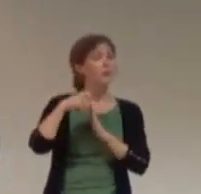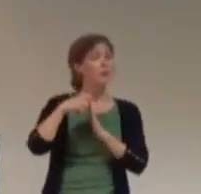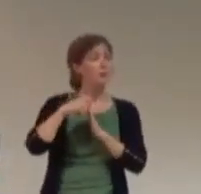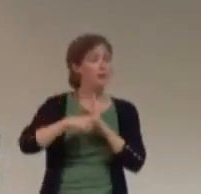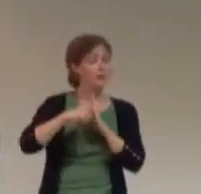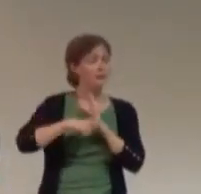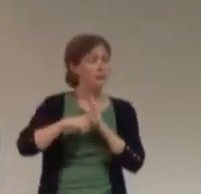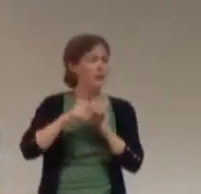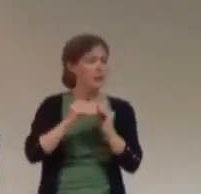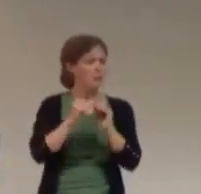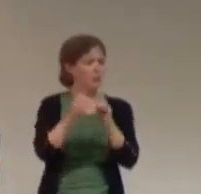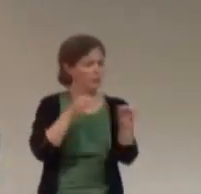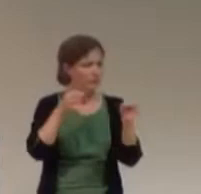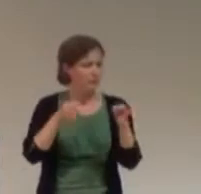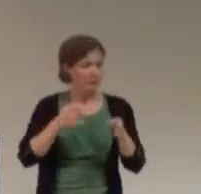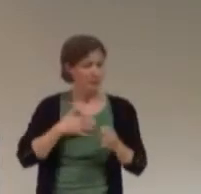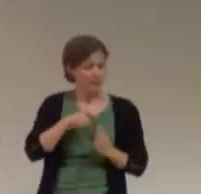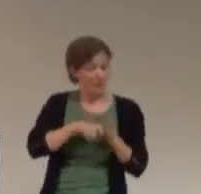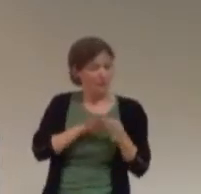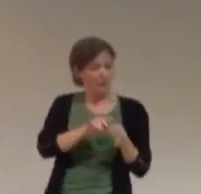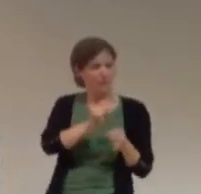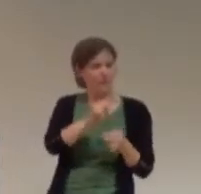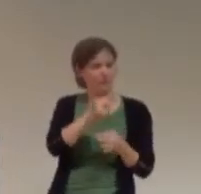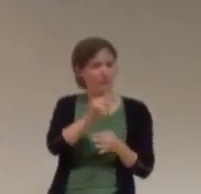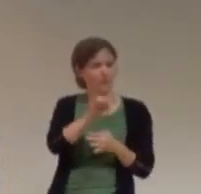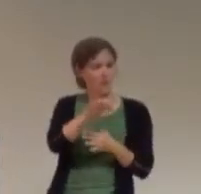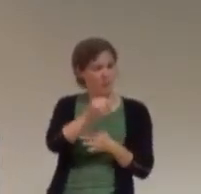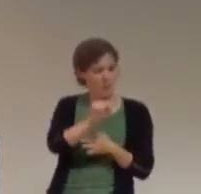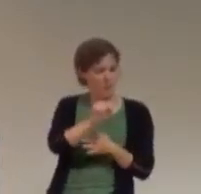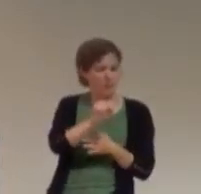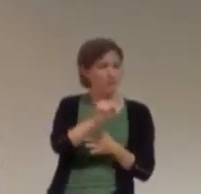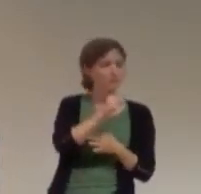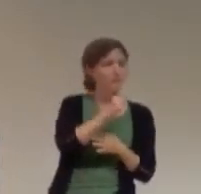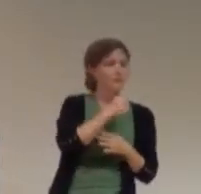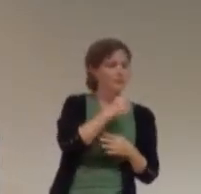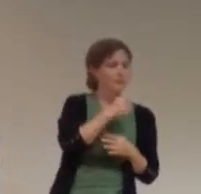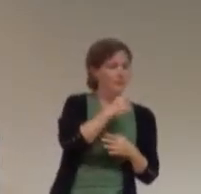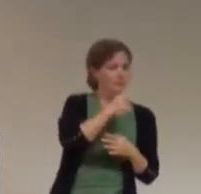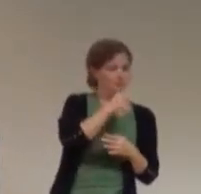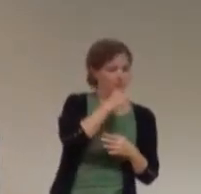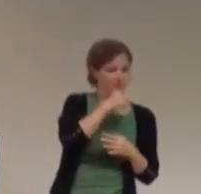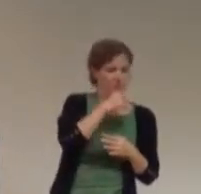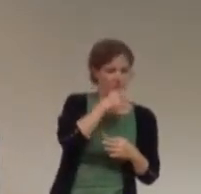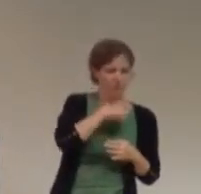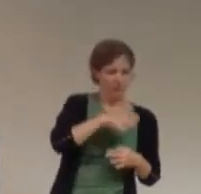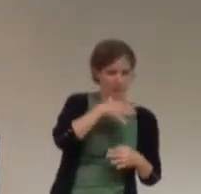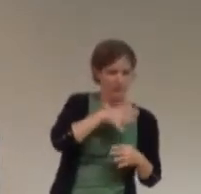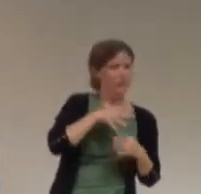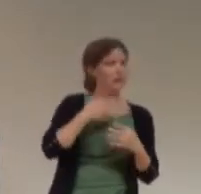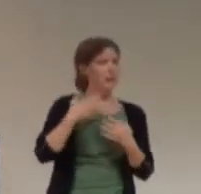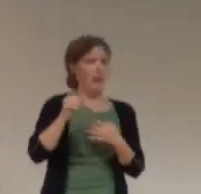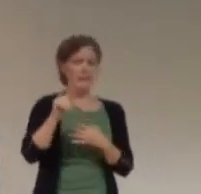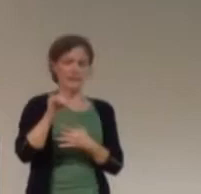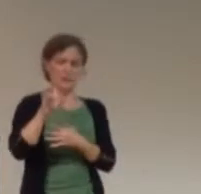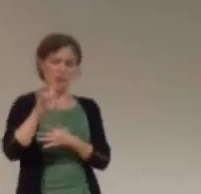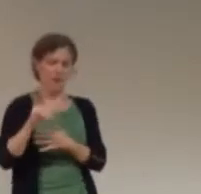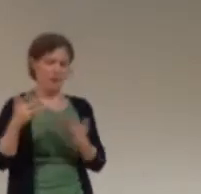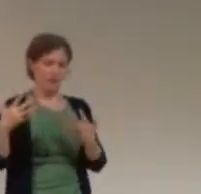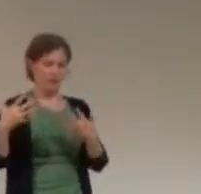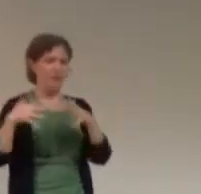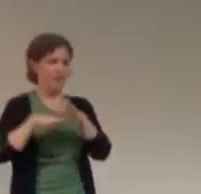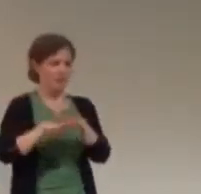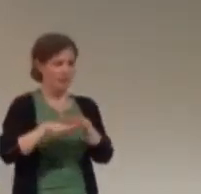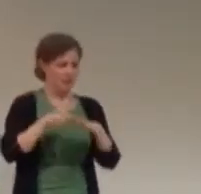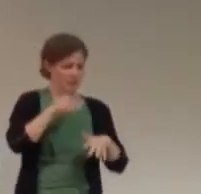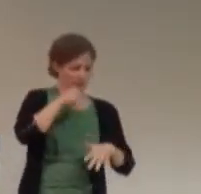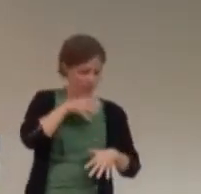piece that's going to be in The Toast is on the intersection of femininity and asexuality, being a, being a female